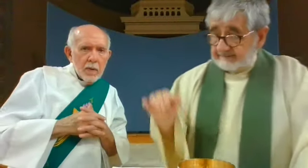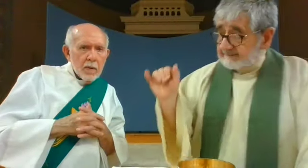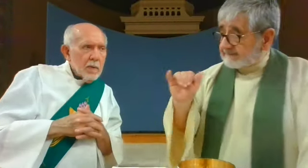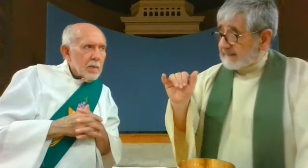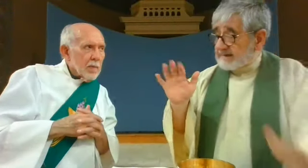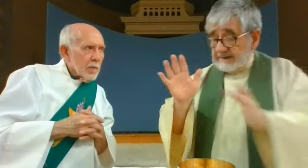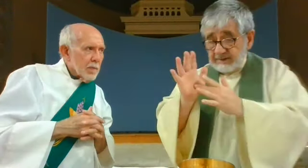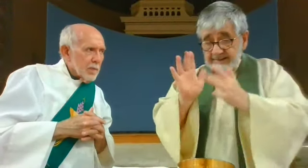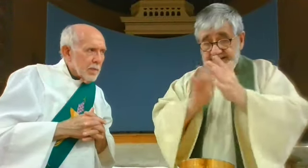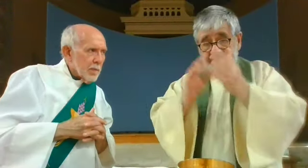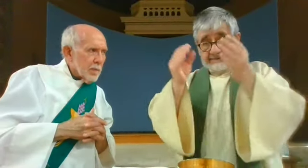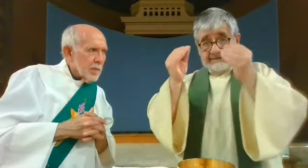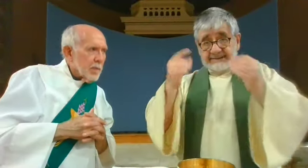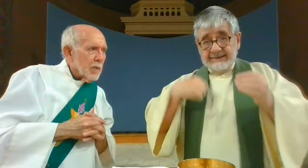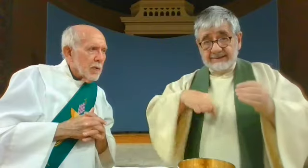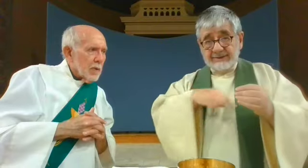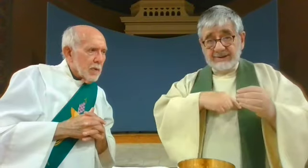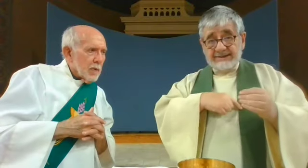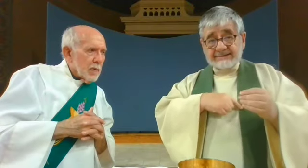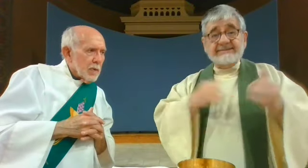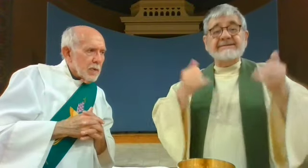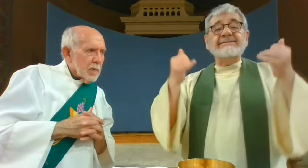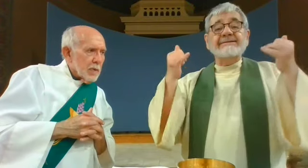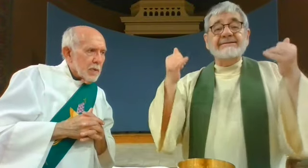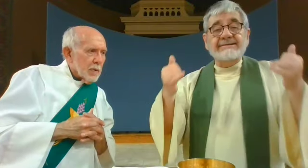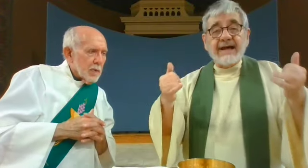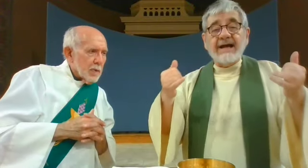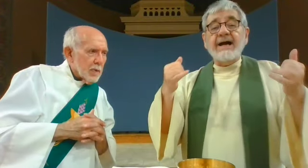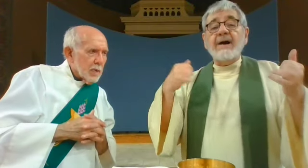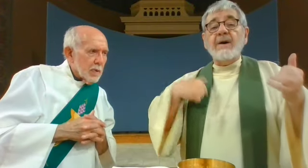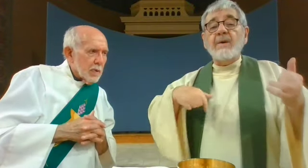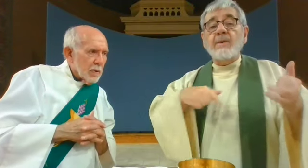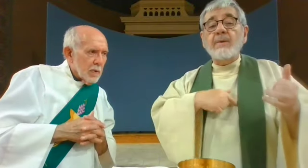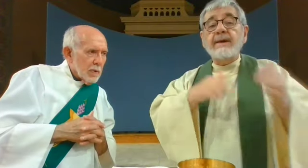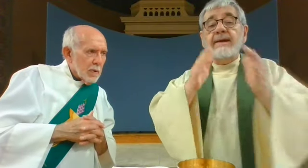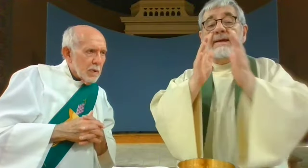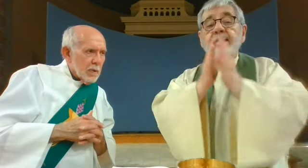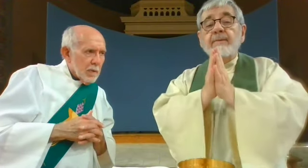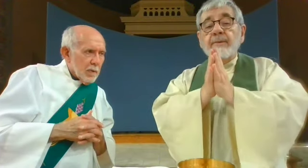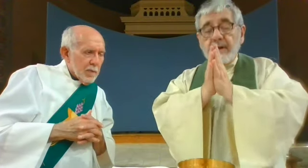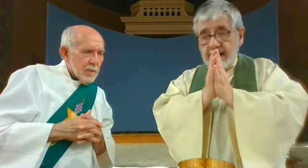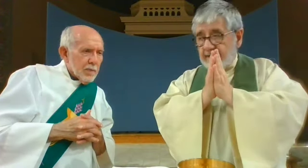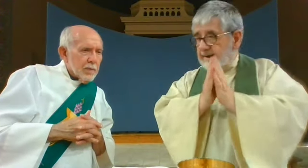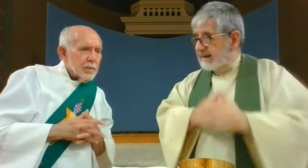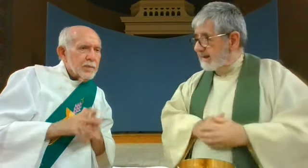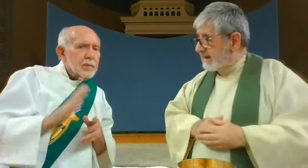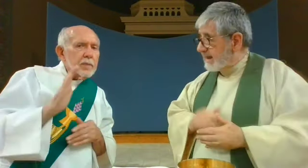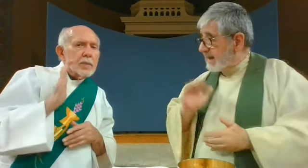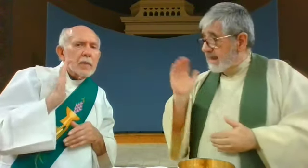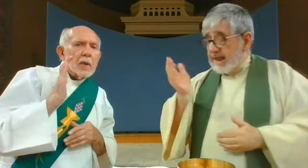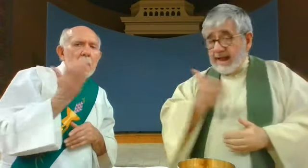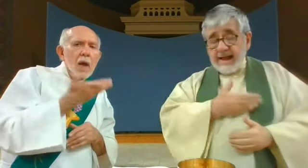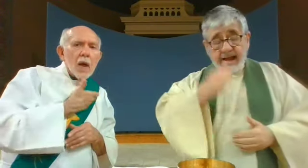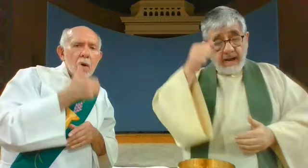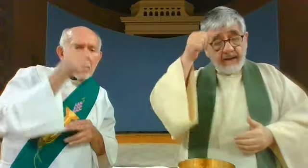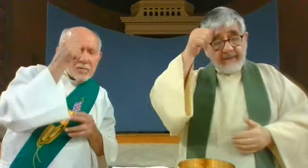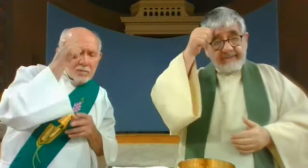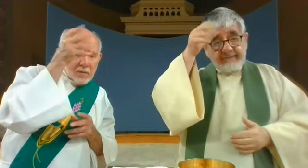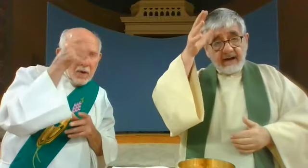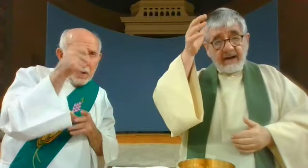Let us pray in the way that our Savior, Lord Jesus Christ, has taught us. Our Father, who art in